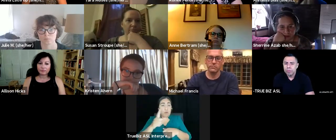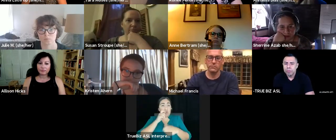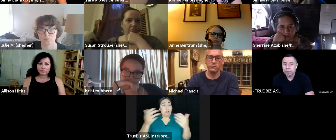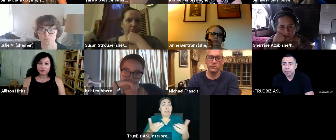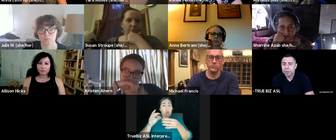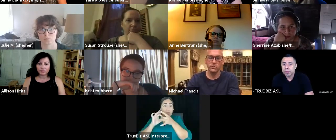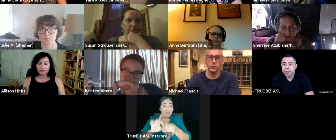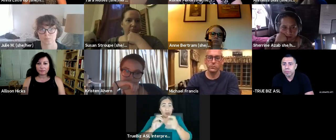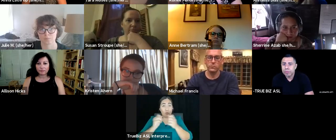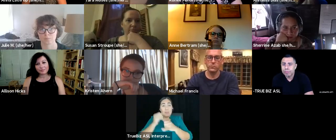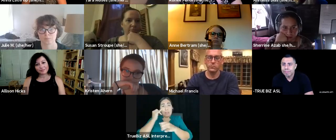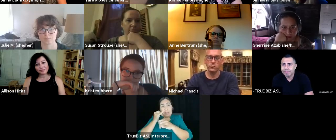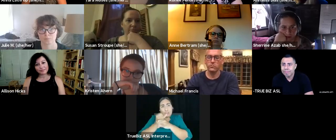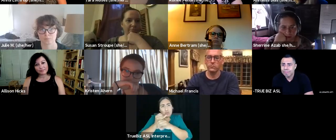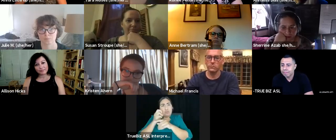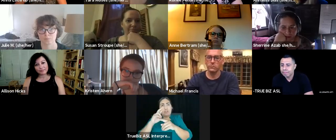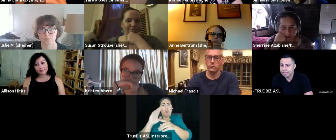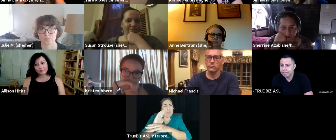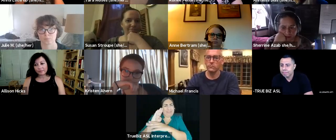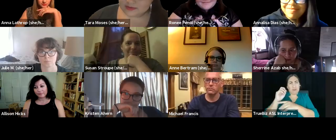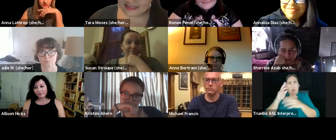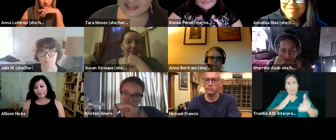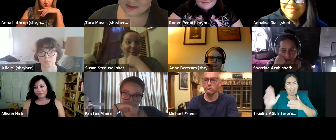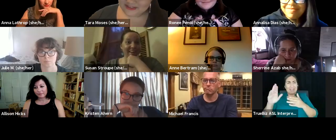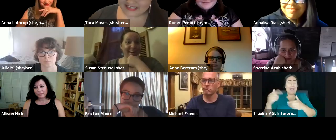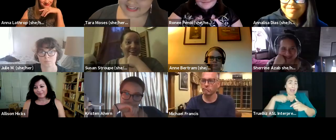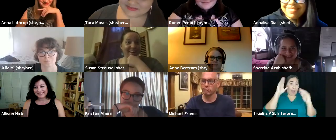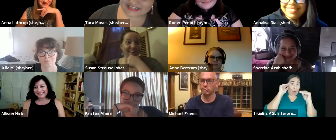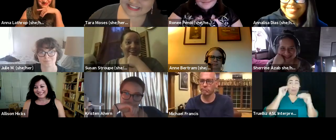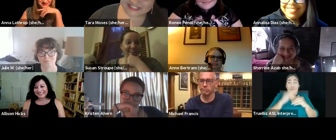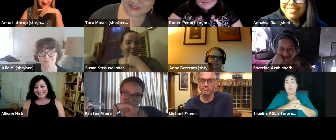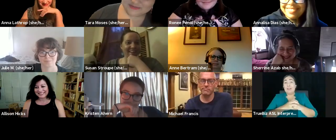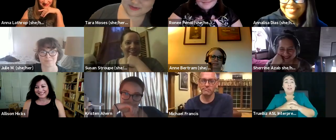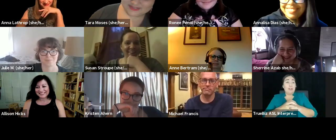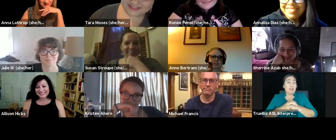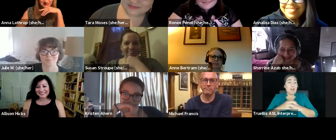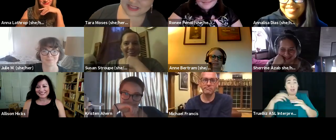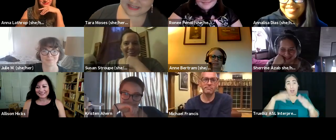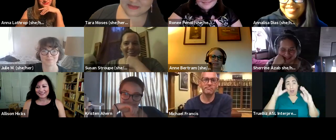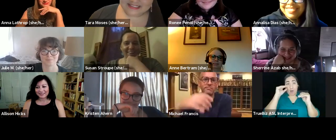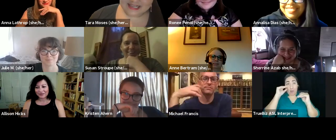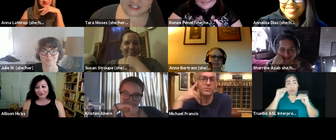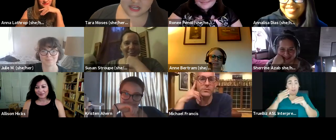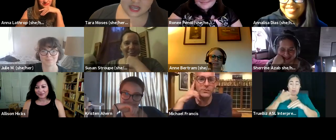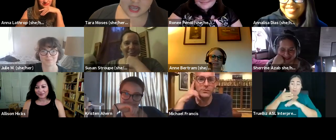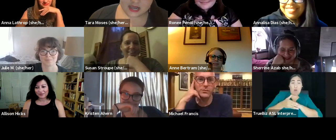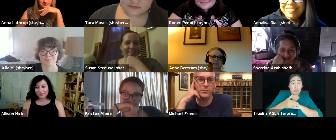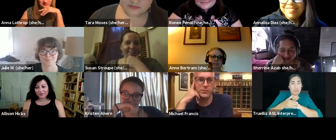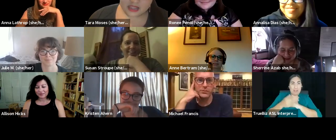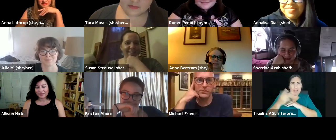plans to be affiliated or hopes to be, I hope to be affiliated with an institution post pandemic and such. Um, I mean,